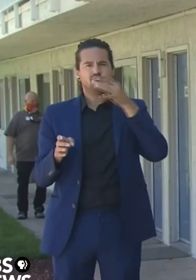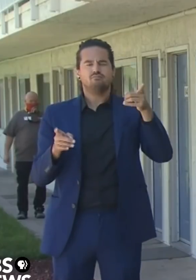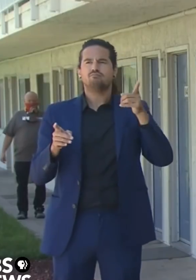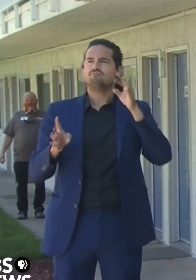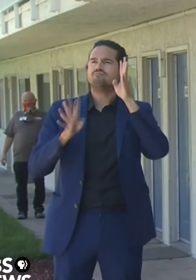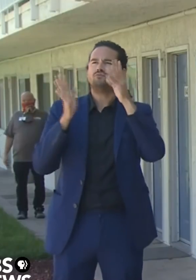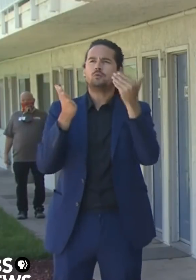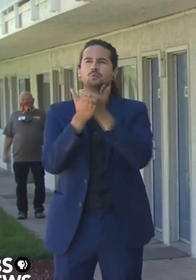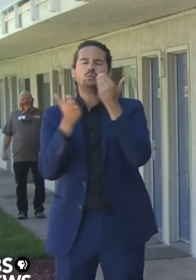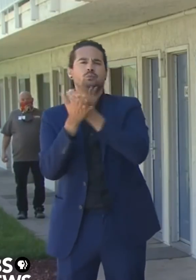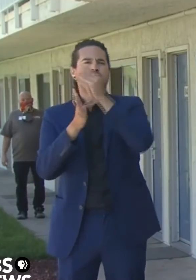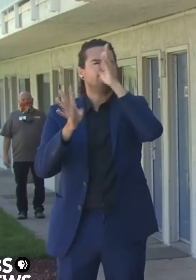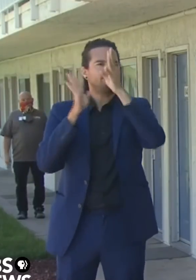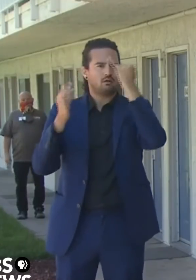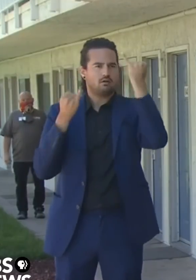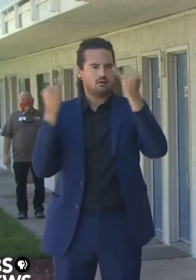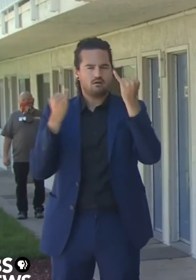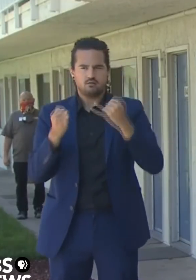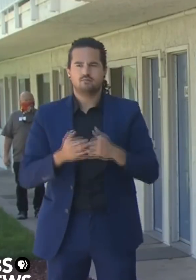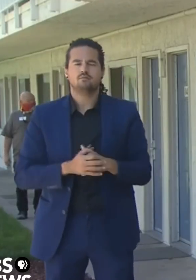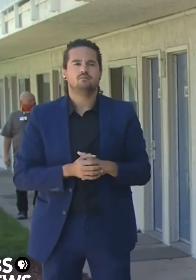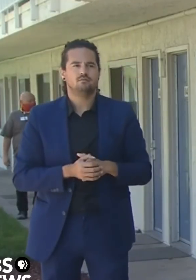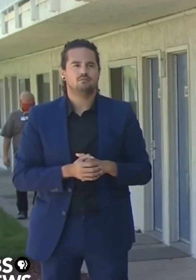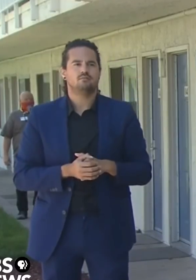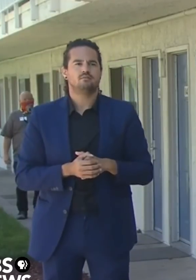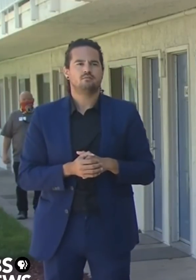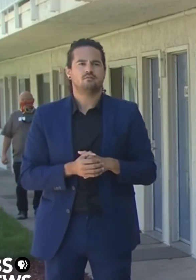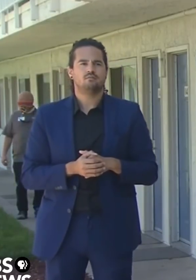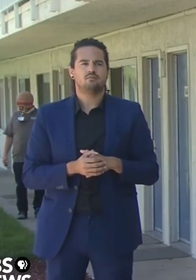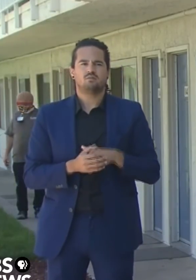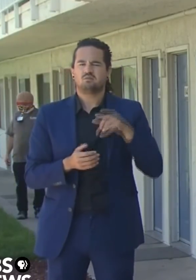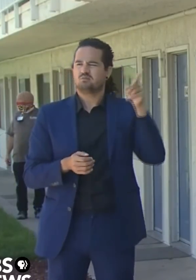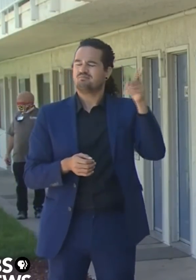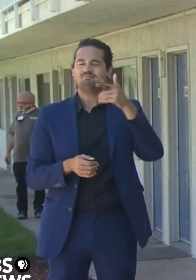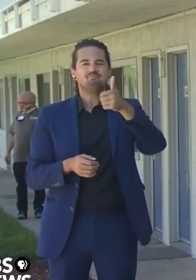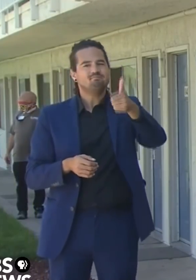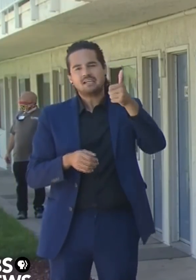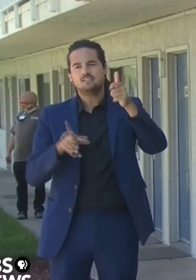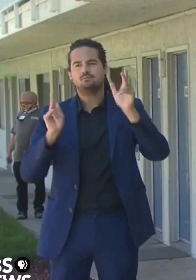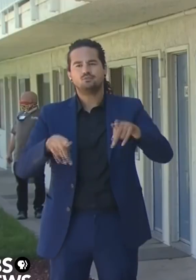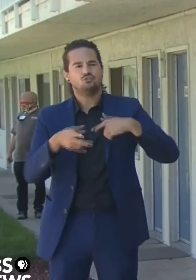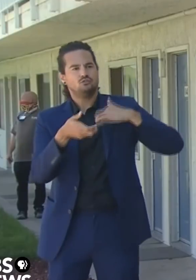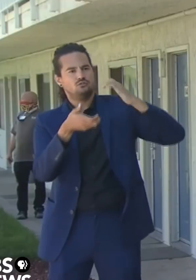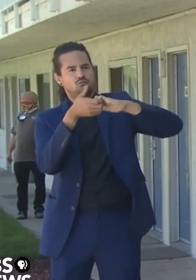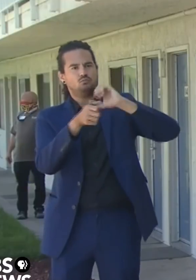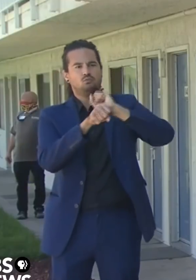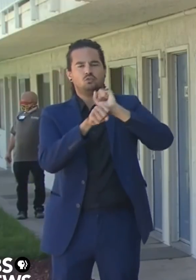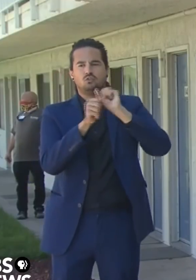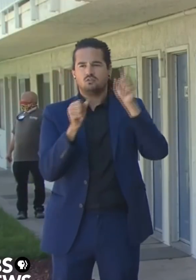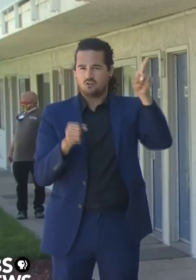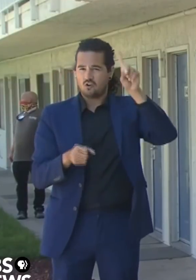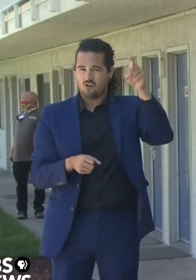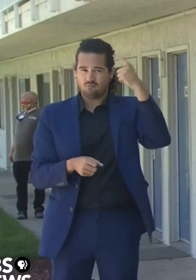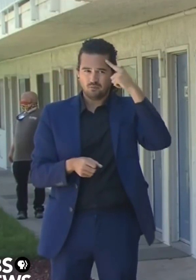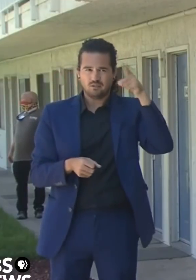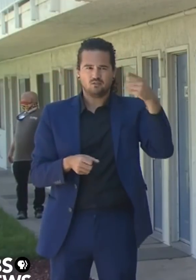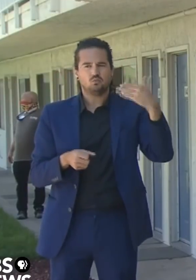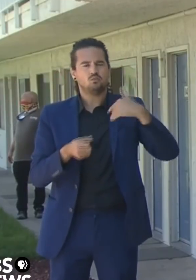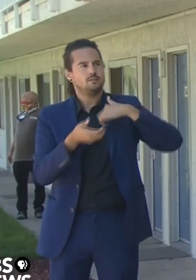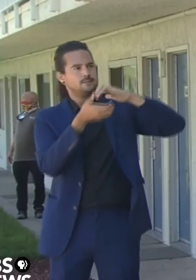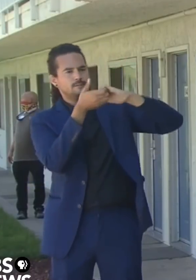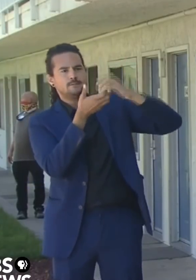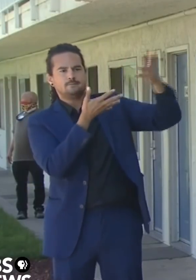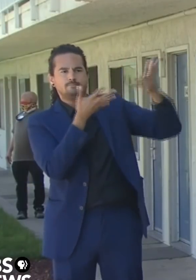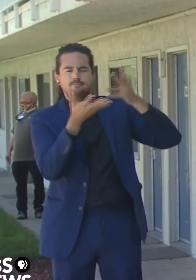one of the best. And it was because of his willingness to work with us that we created this program. And now, interestingly, I pick up the